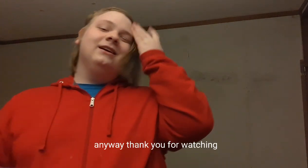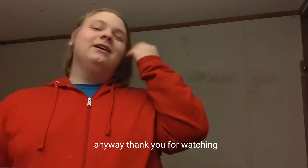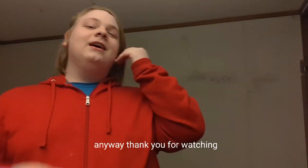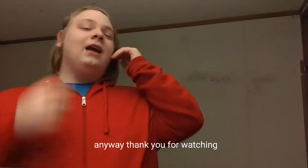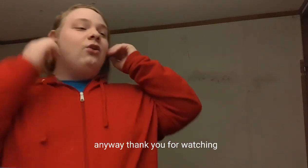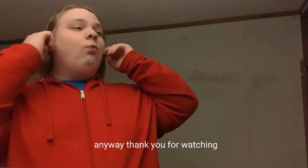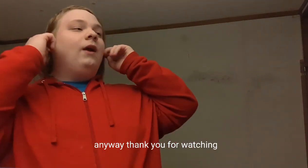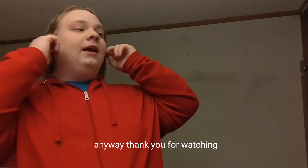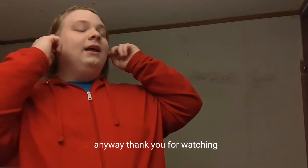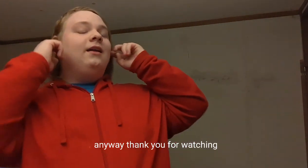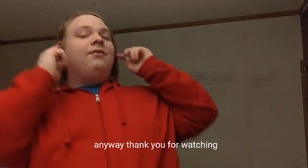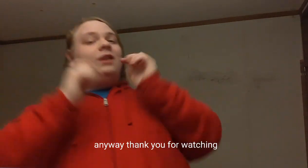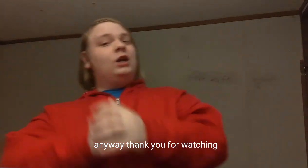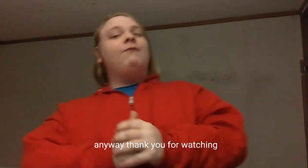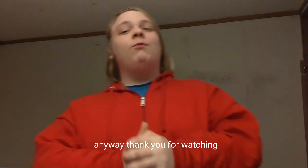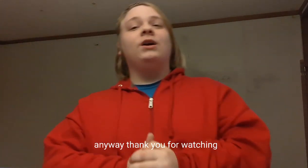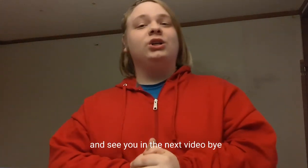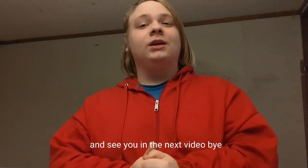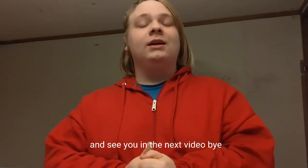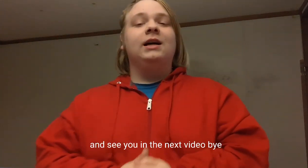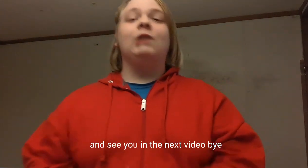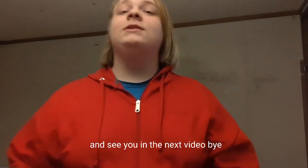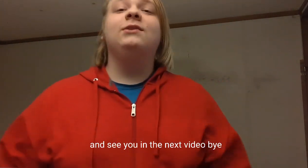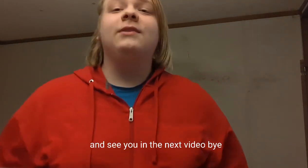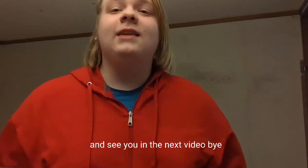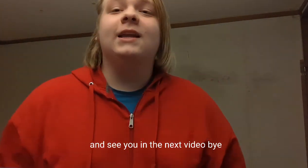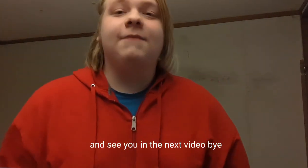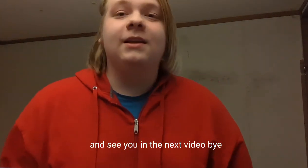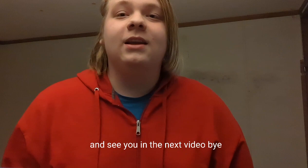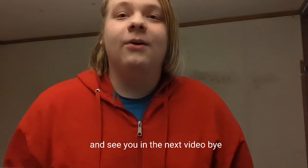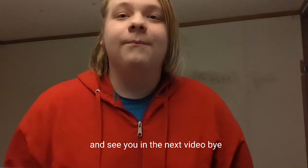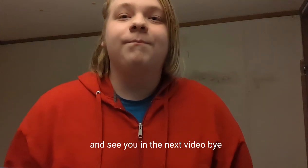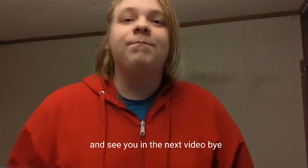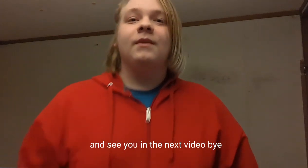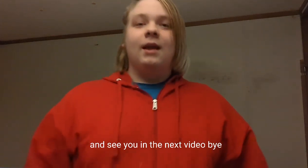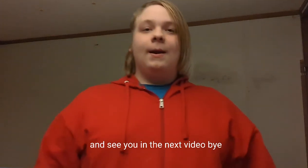Anyway, thank you for watching, and I'll see you in the next video. Bye.